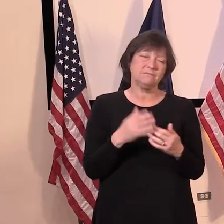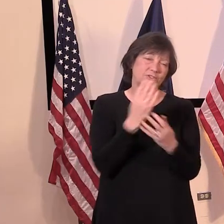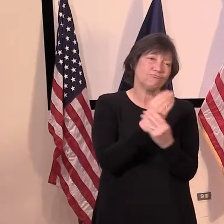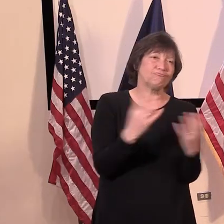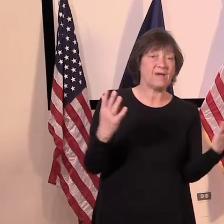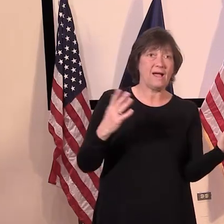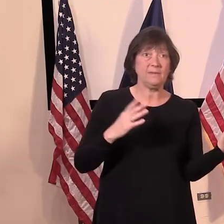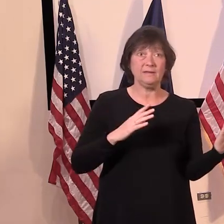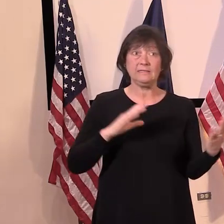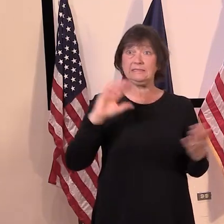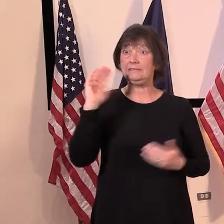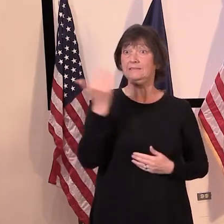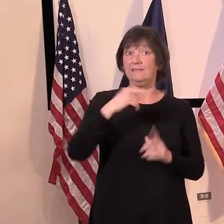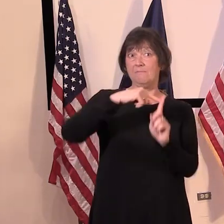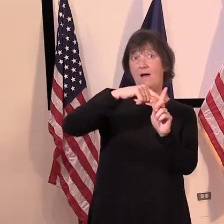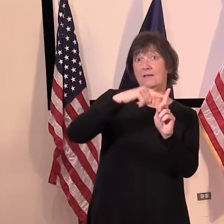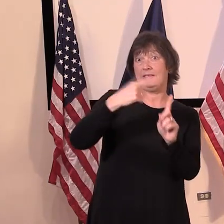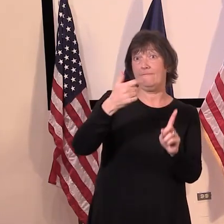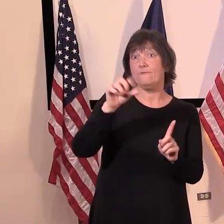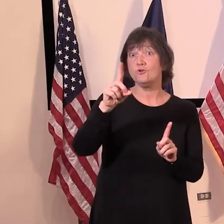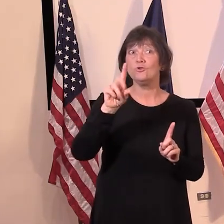my mind as we move forward.